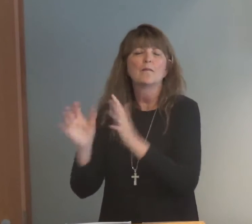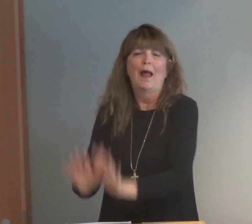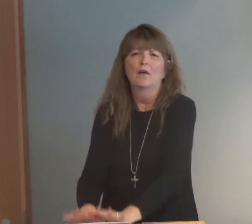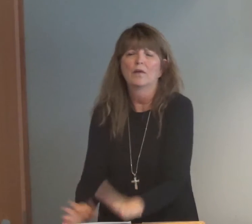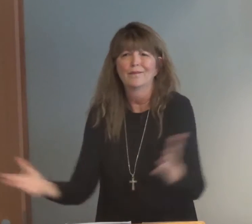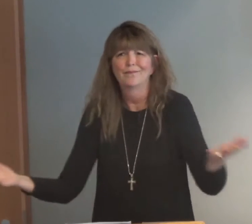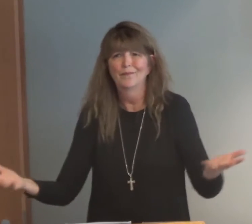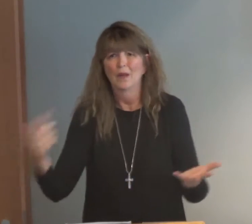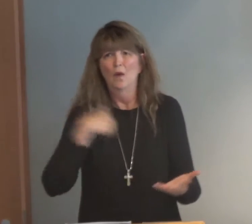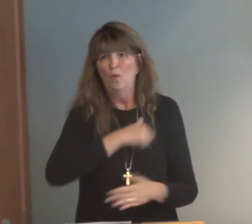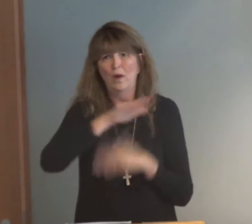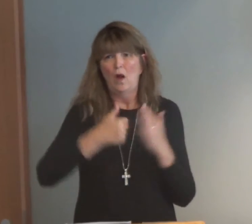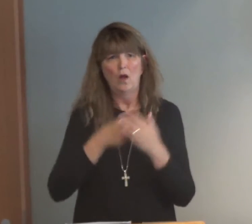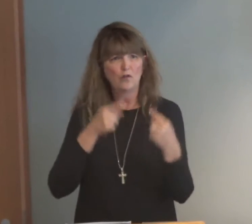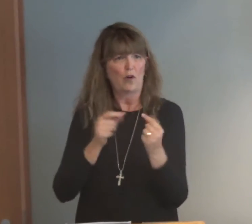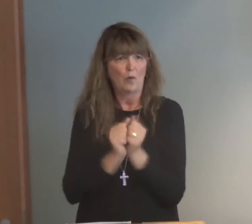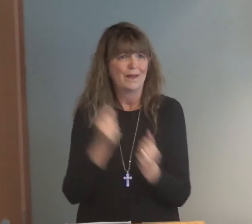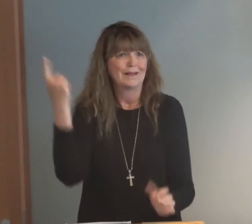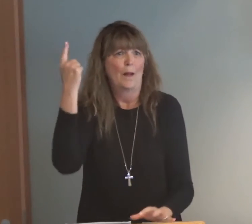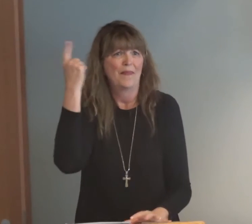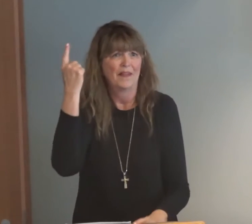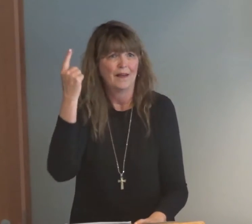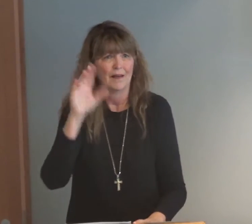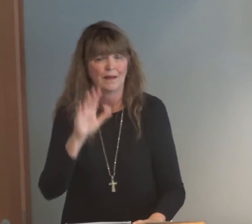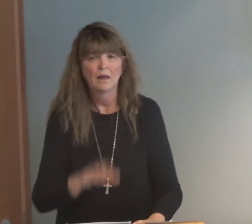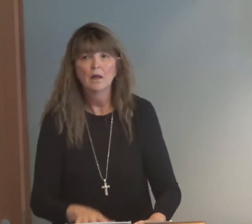struggle. It doesn't matter what it was. We all struggle with something.